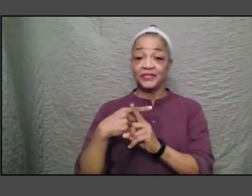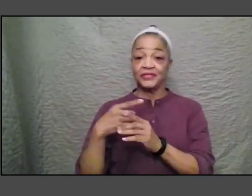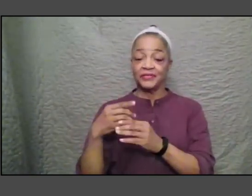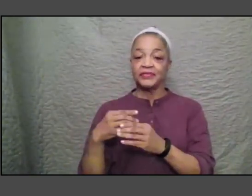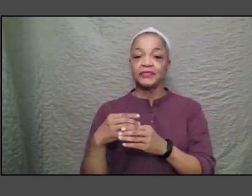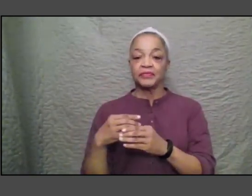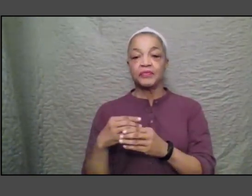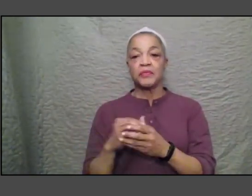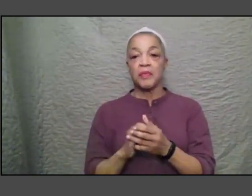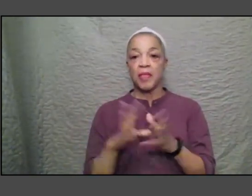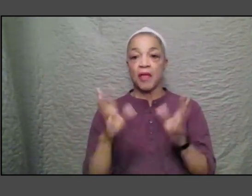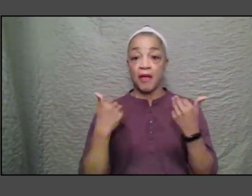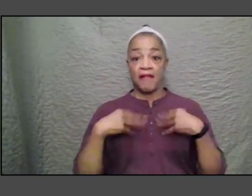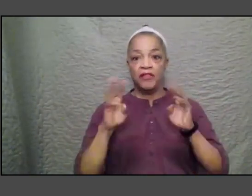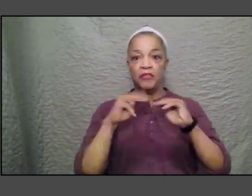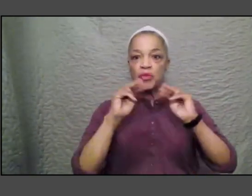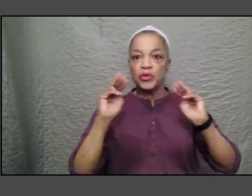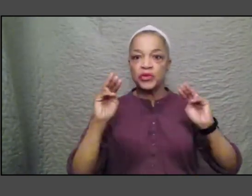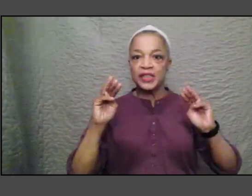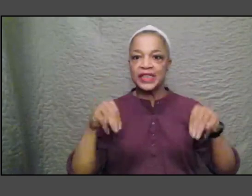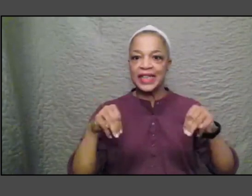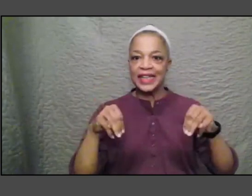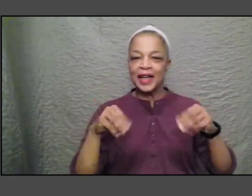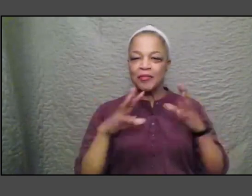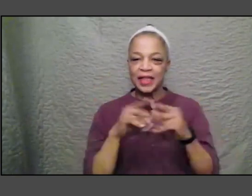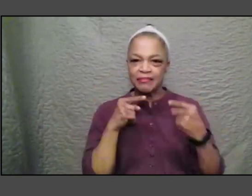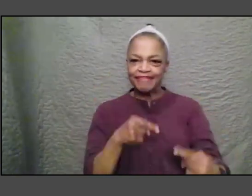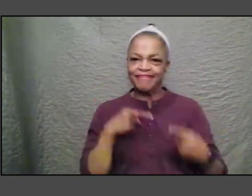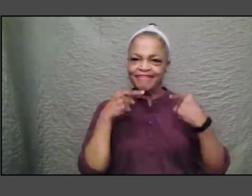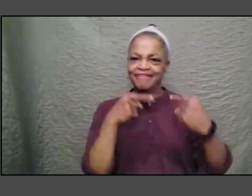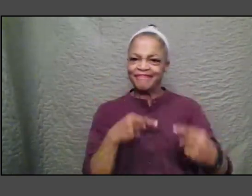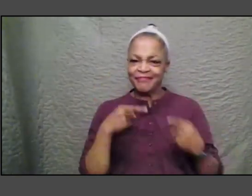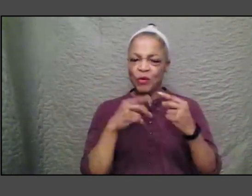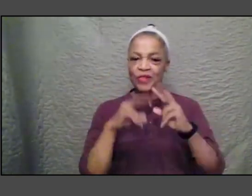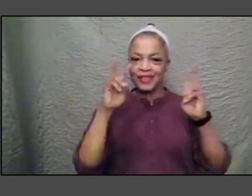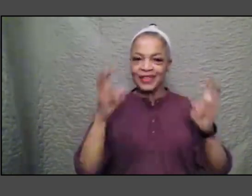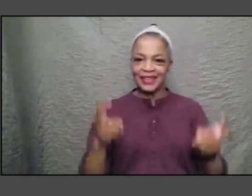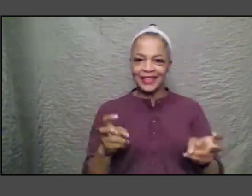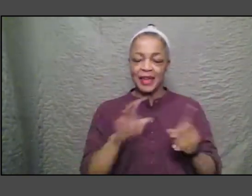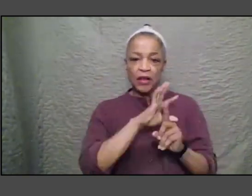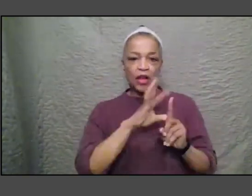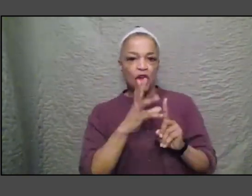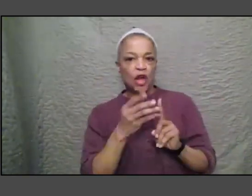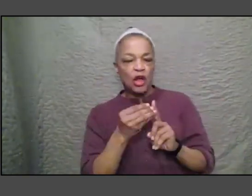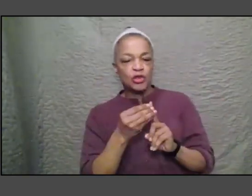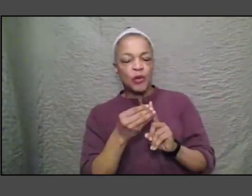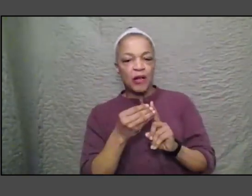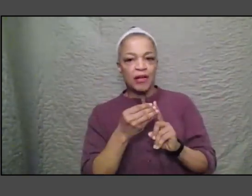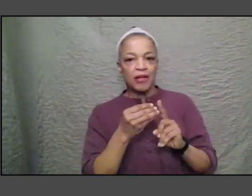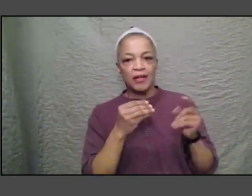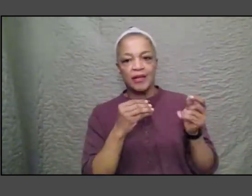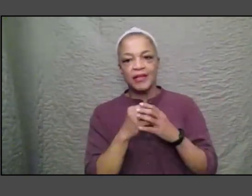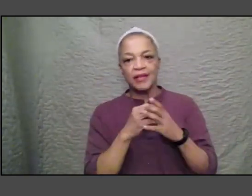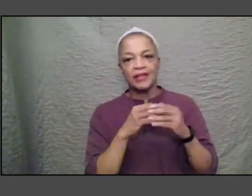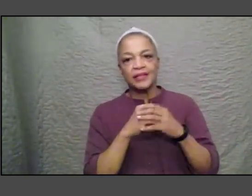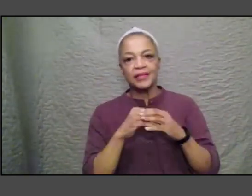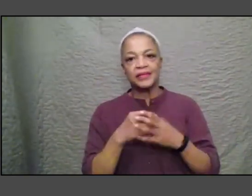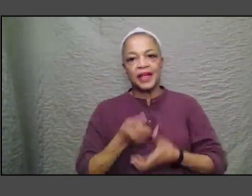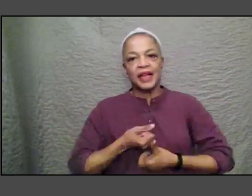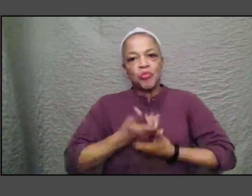that are grappling with this there are sort of cultural expressions that really allow us to see the importance